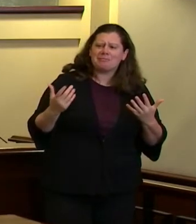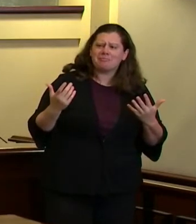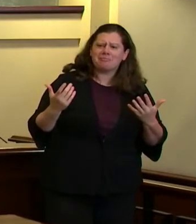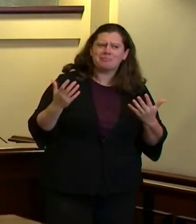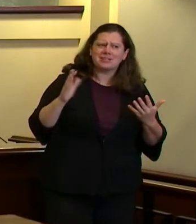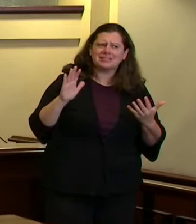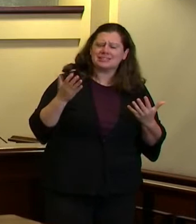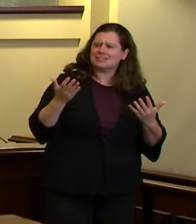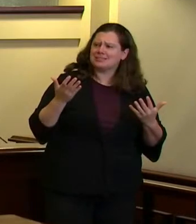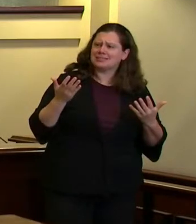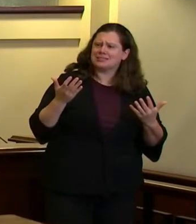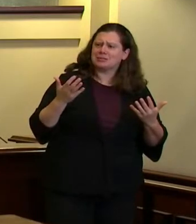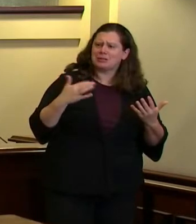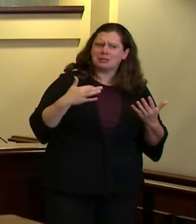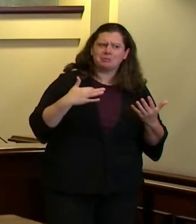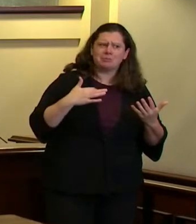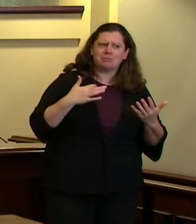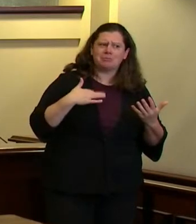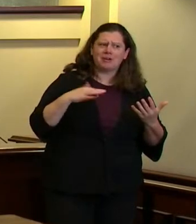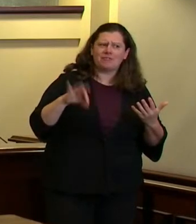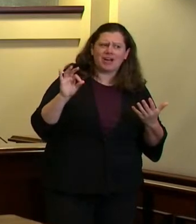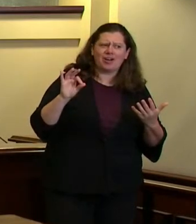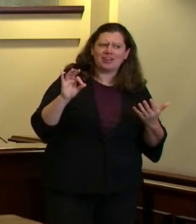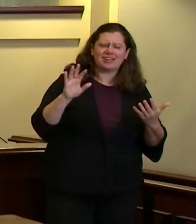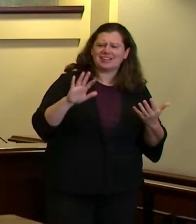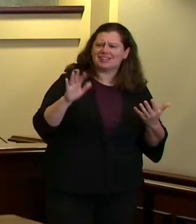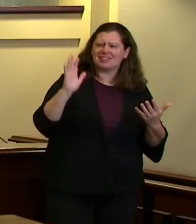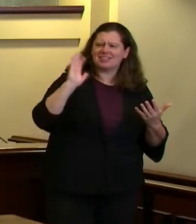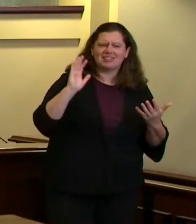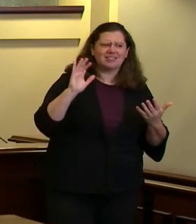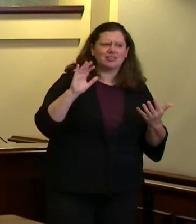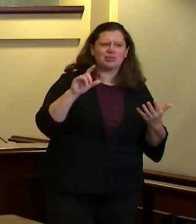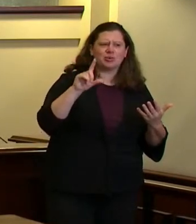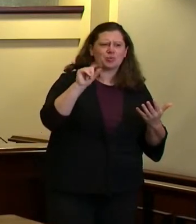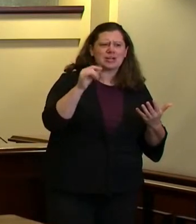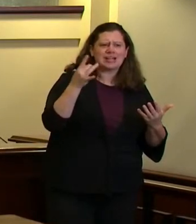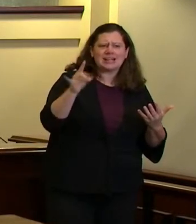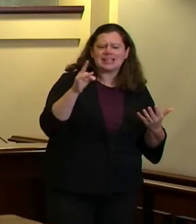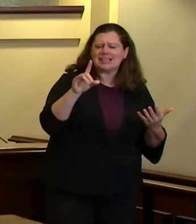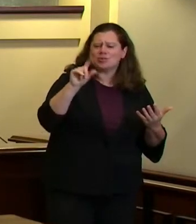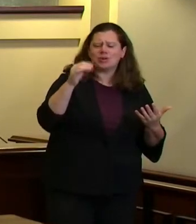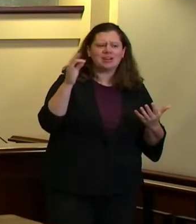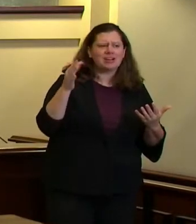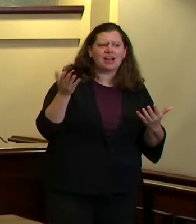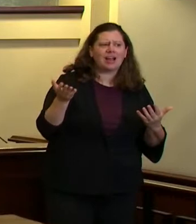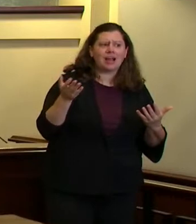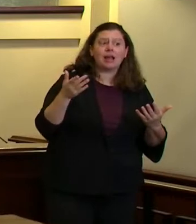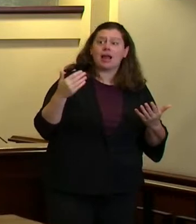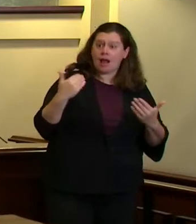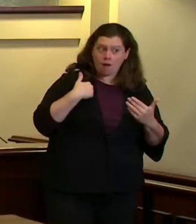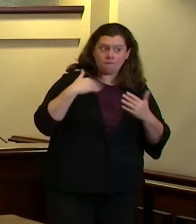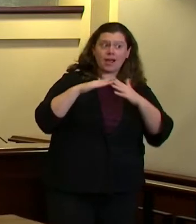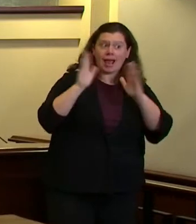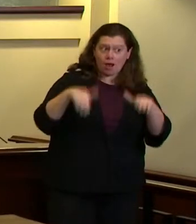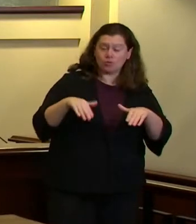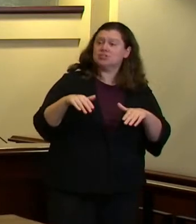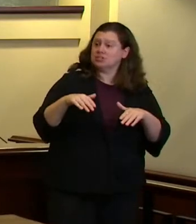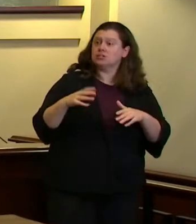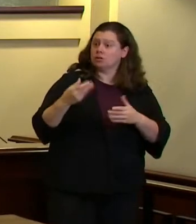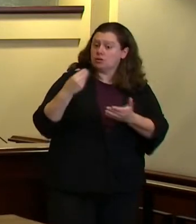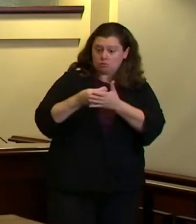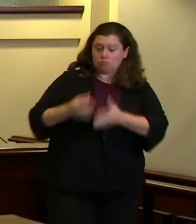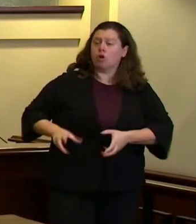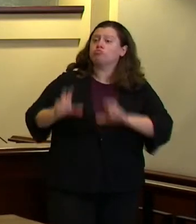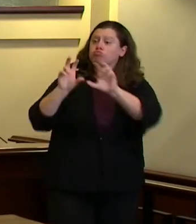that there's still even though there was more housing that the city has been indefinitely out there there's still an increase